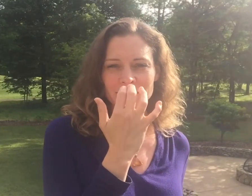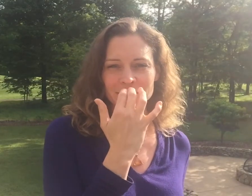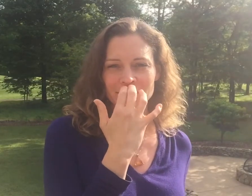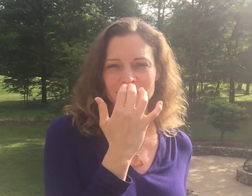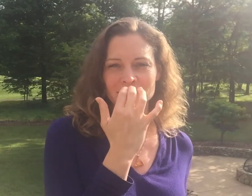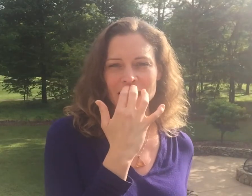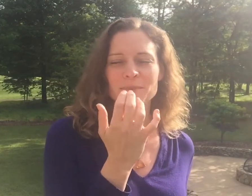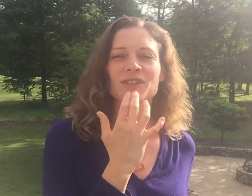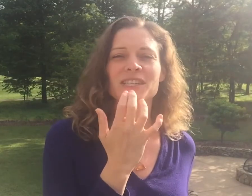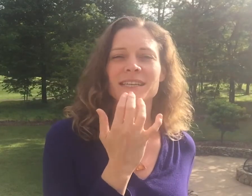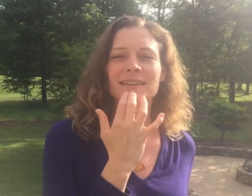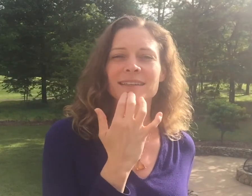Tap your chin.